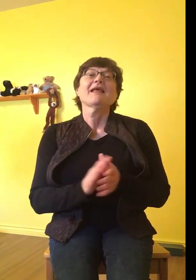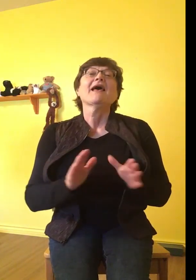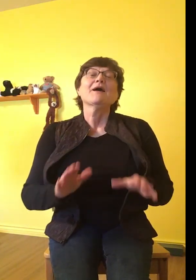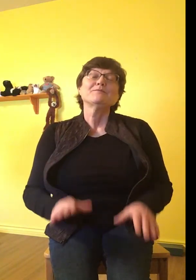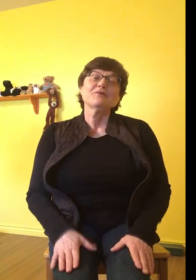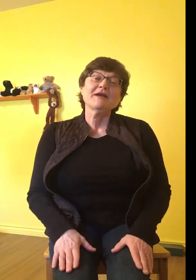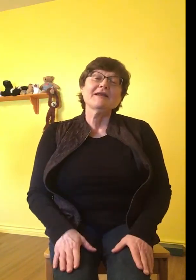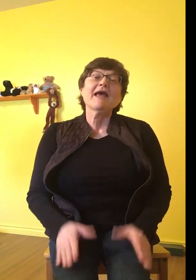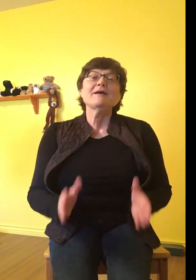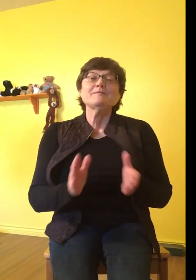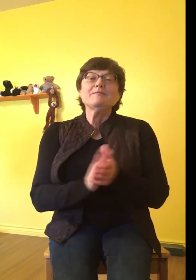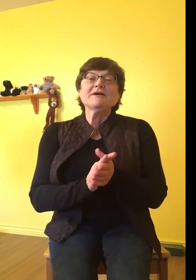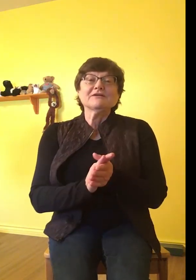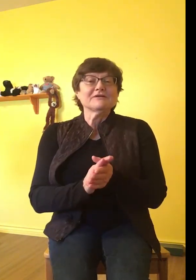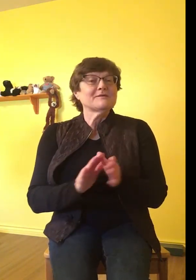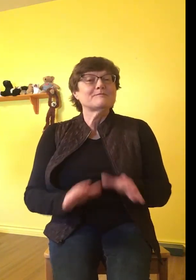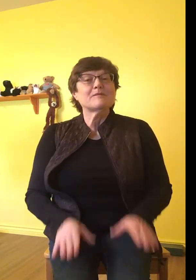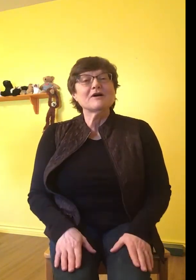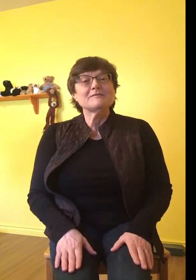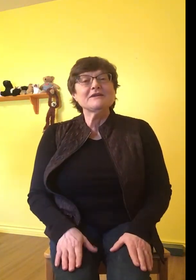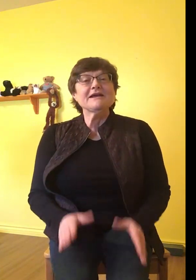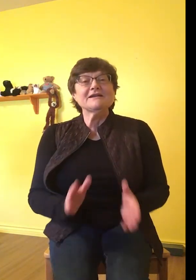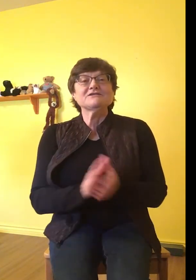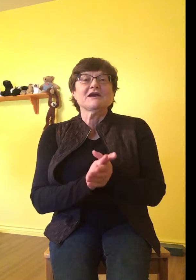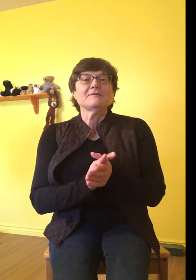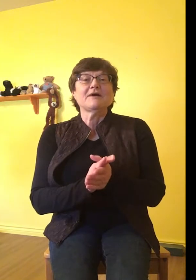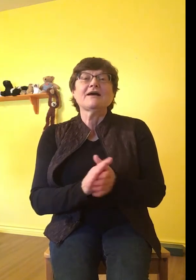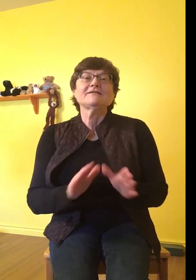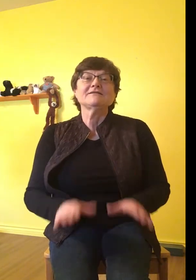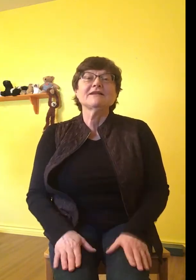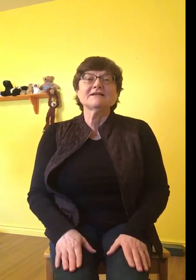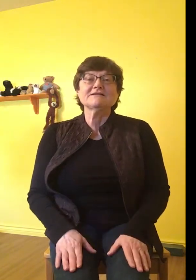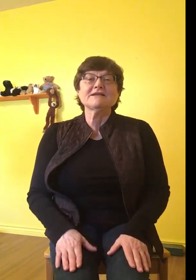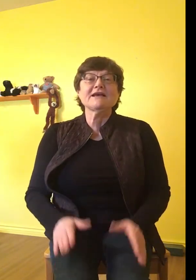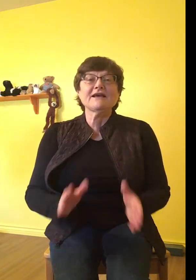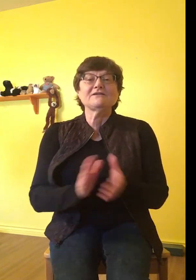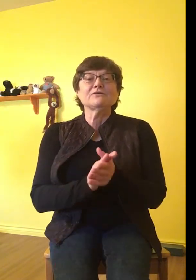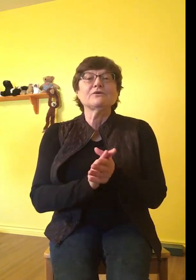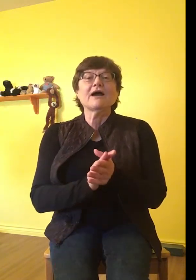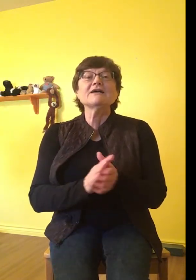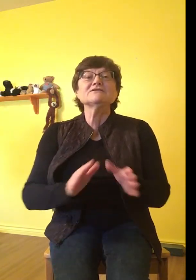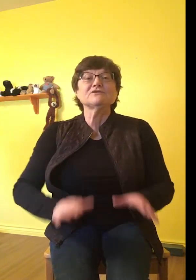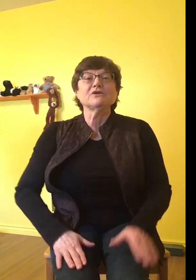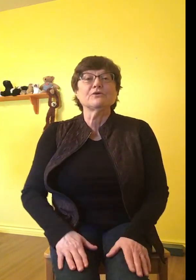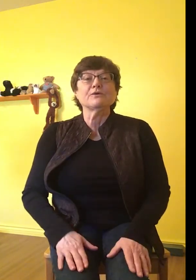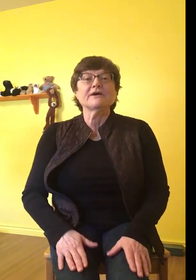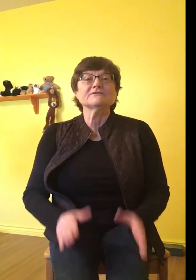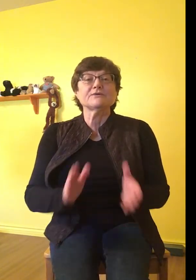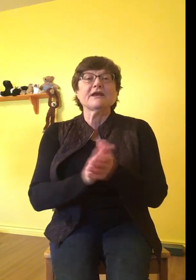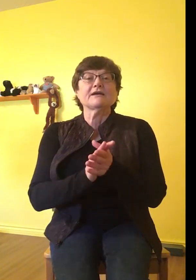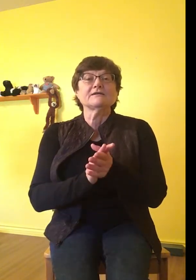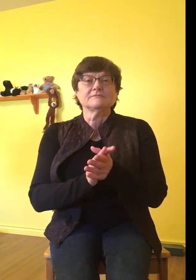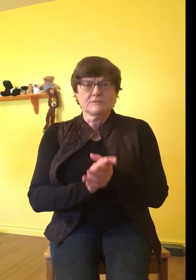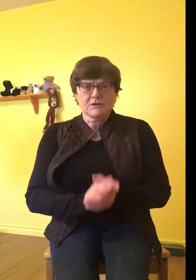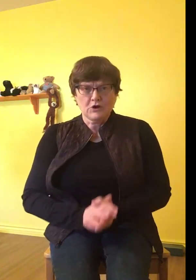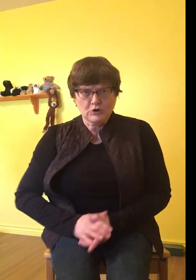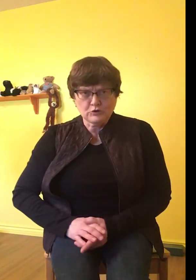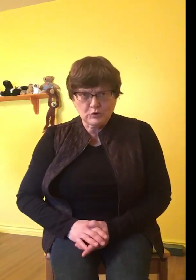Bread and butter, marmalade and jam. Let's say hello as low as we can. Hello.